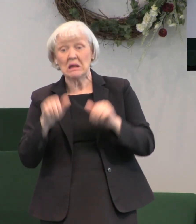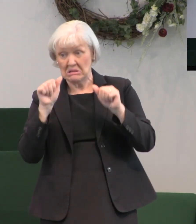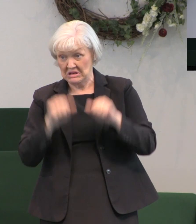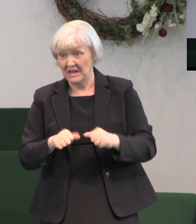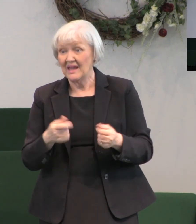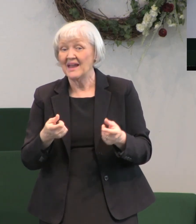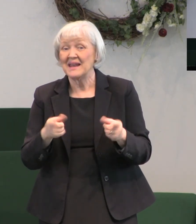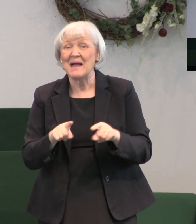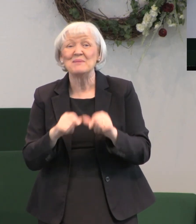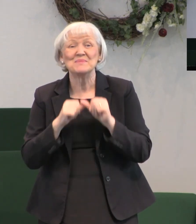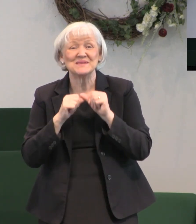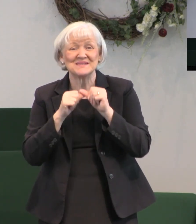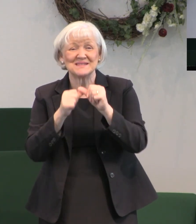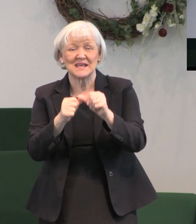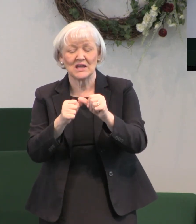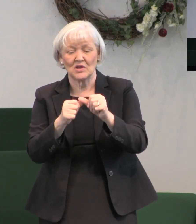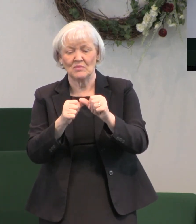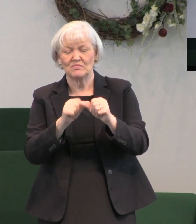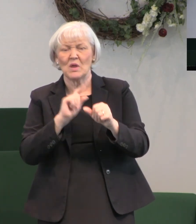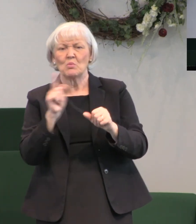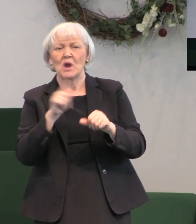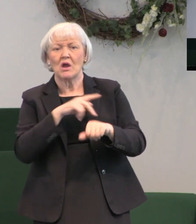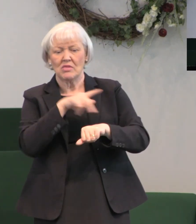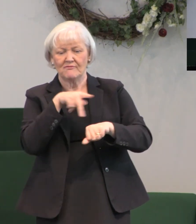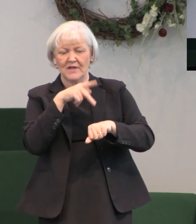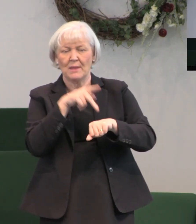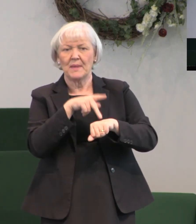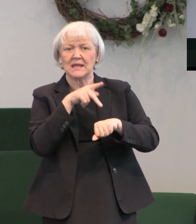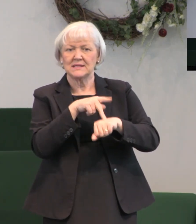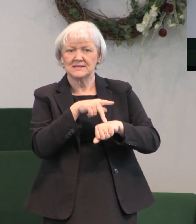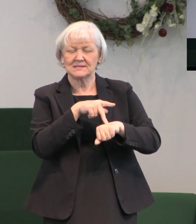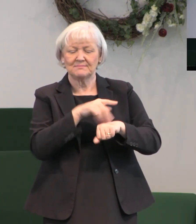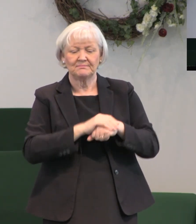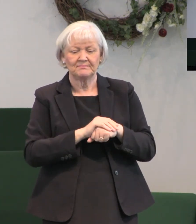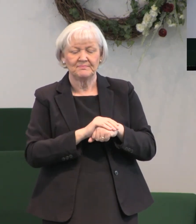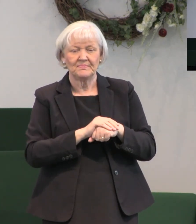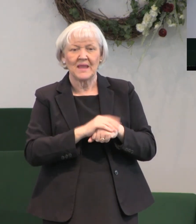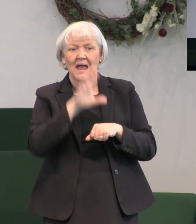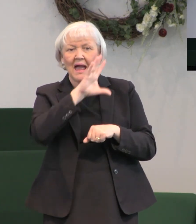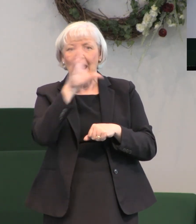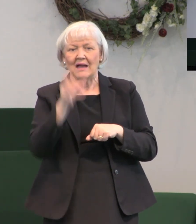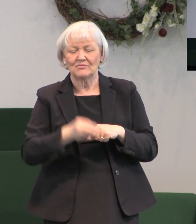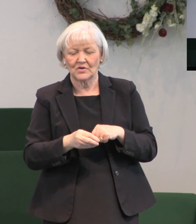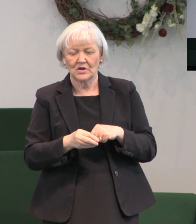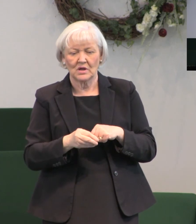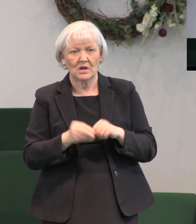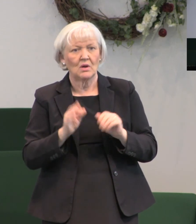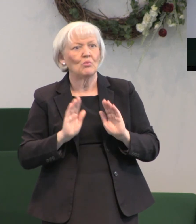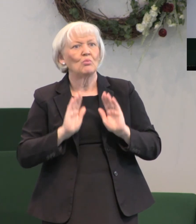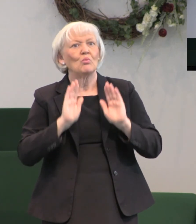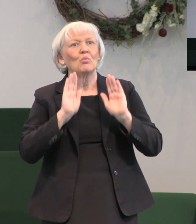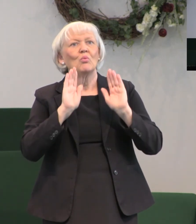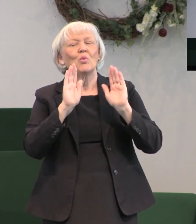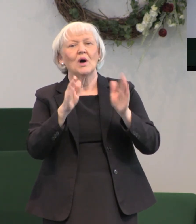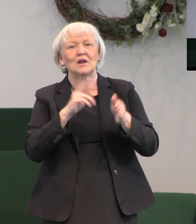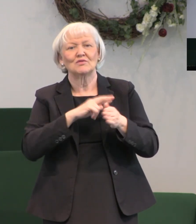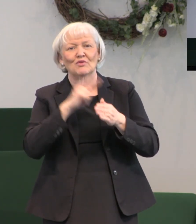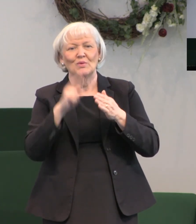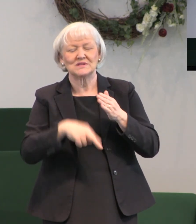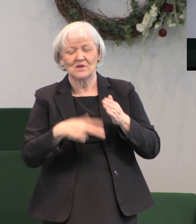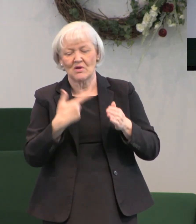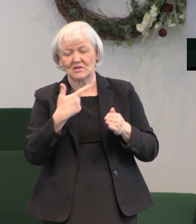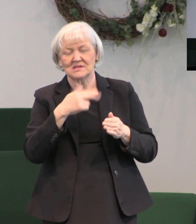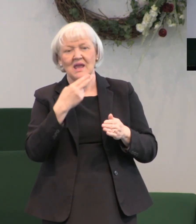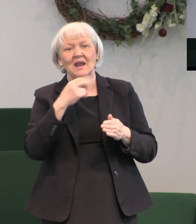in the Philippines in Africa we're having tremendous results in Ghana